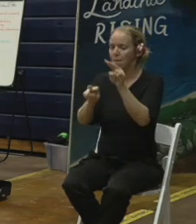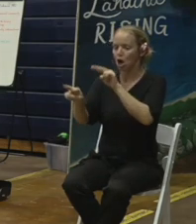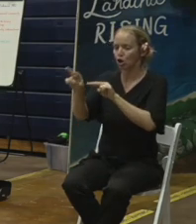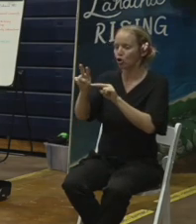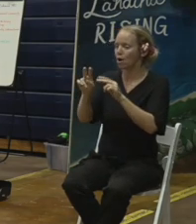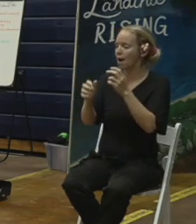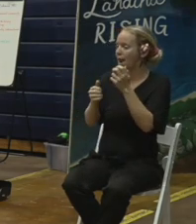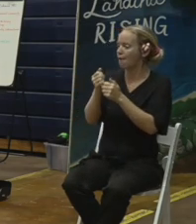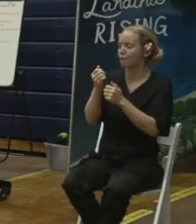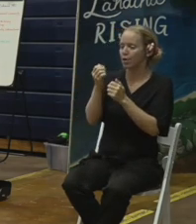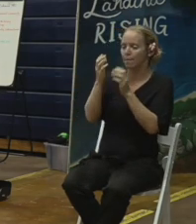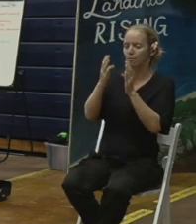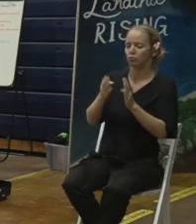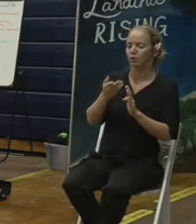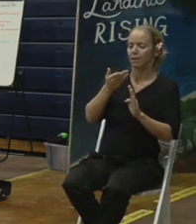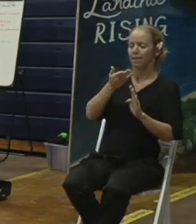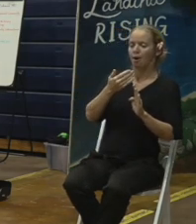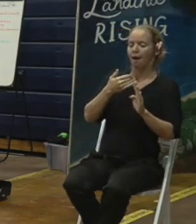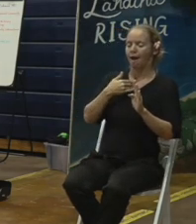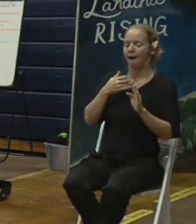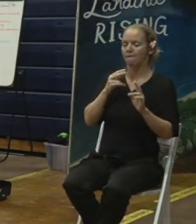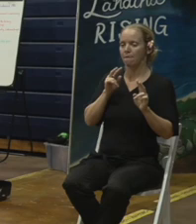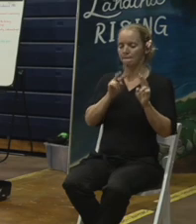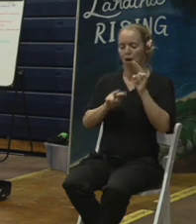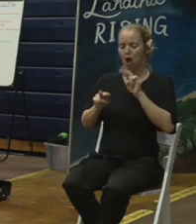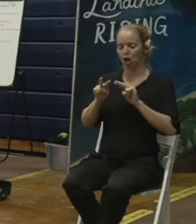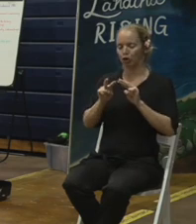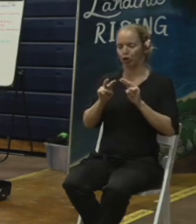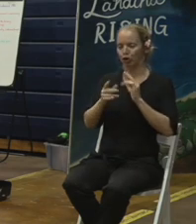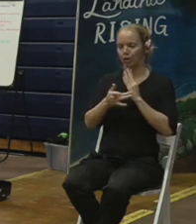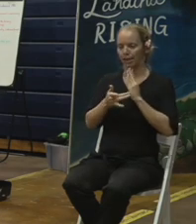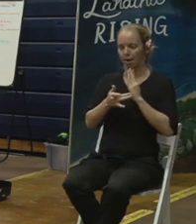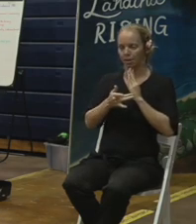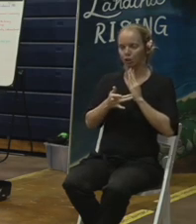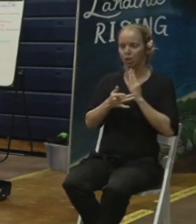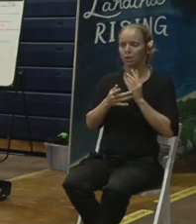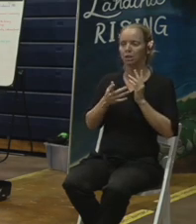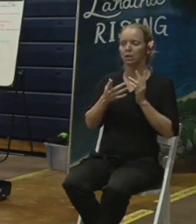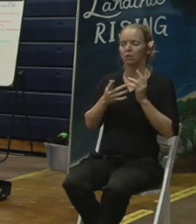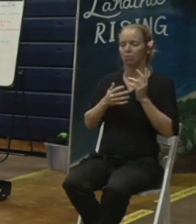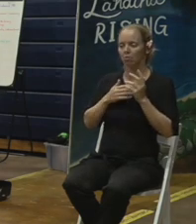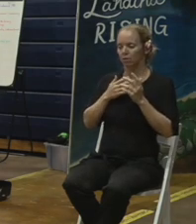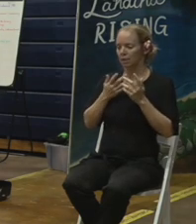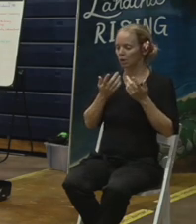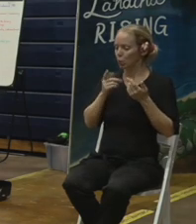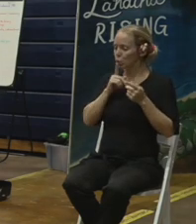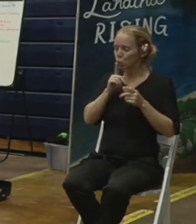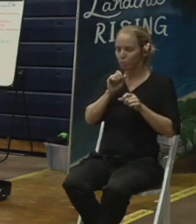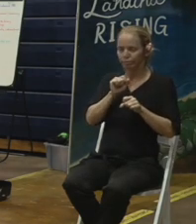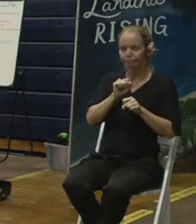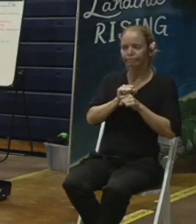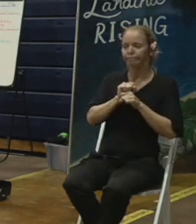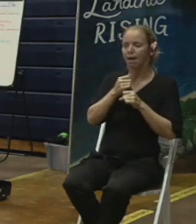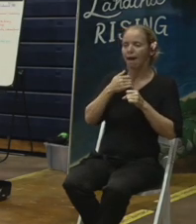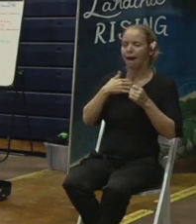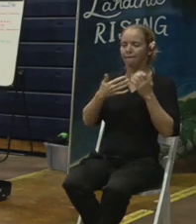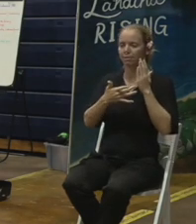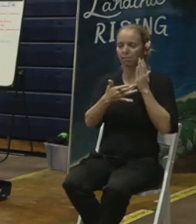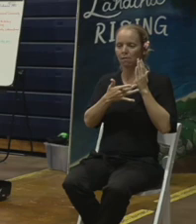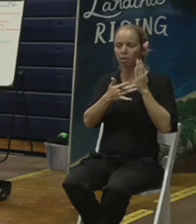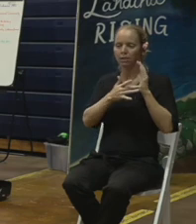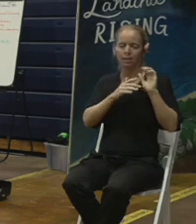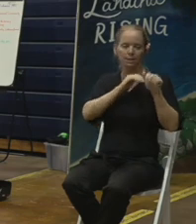immediately at the edges of the property will be an active monitor that is gonna be watched so if that monitor